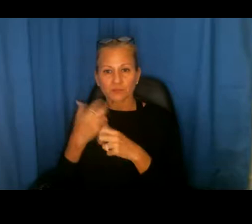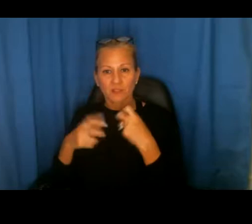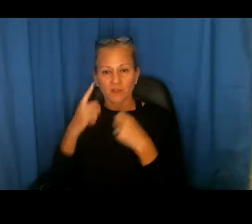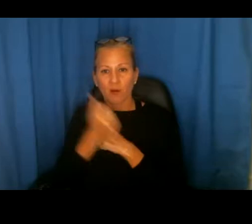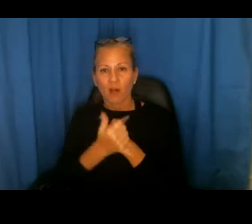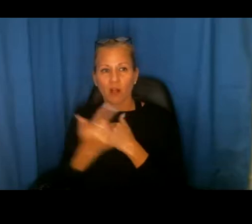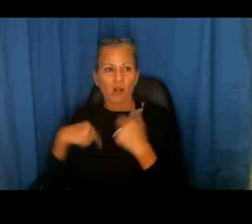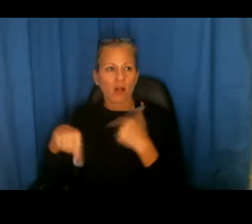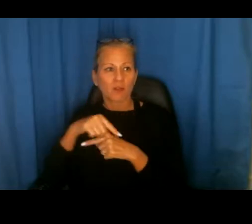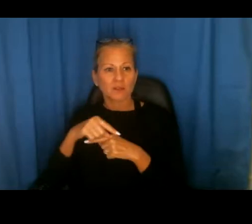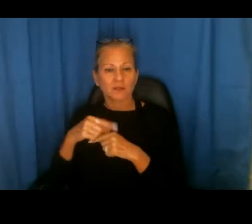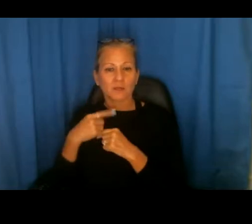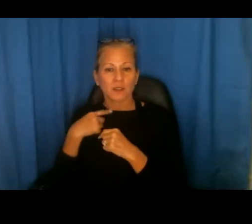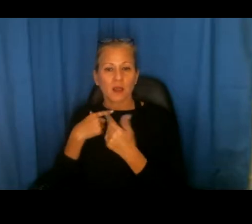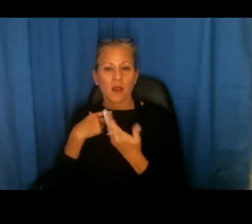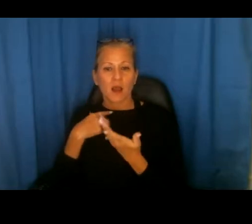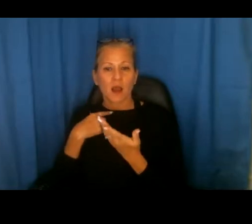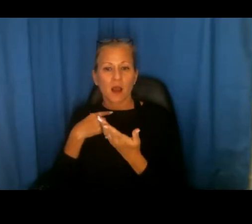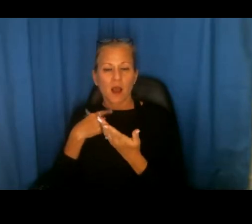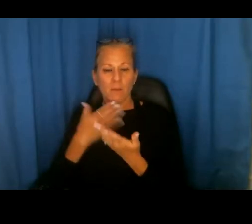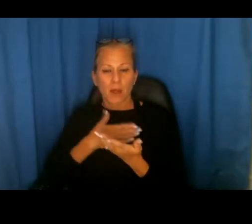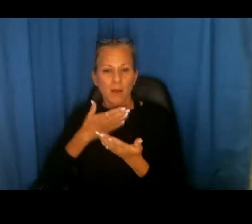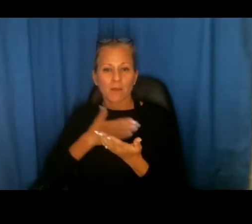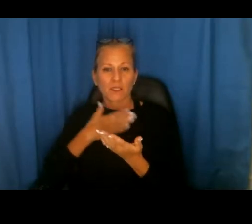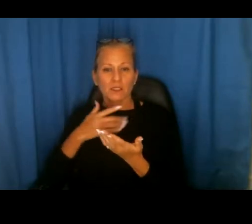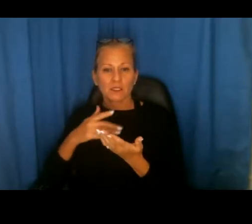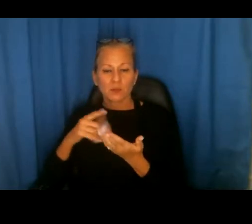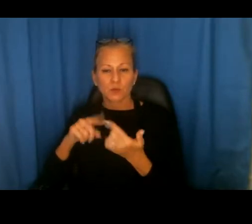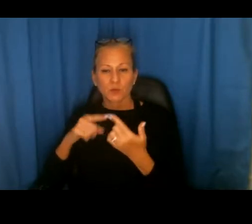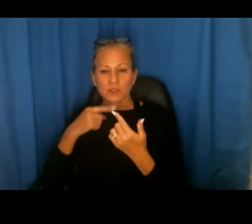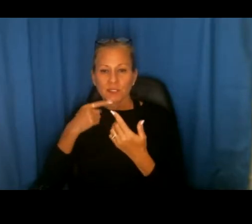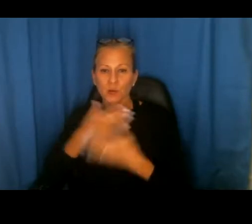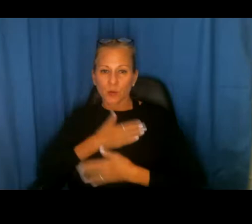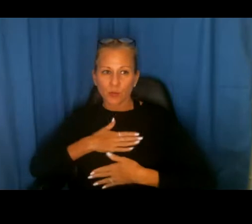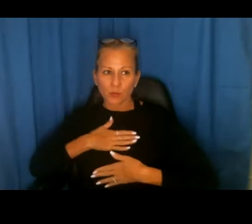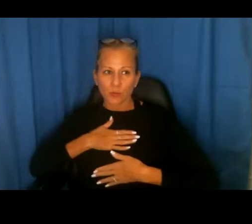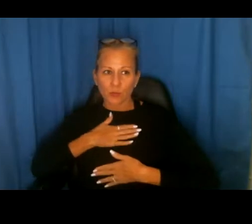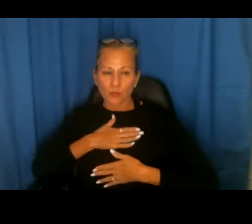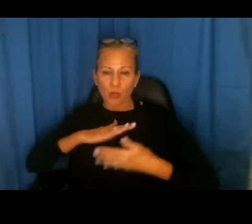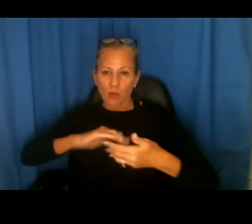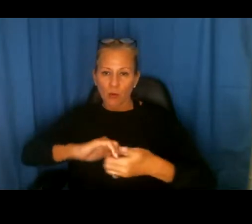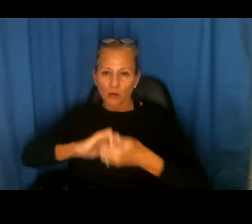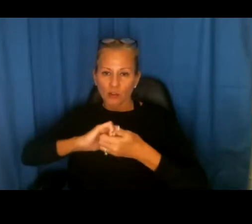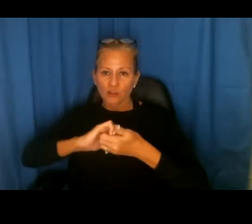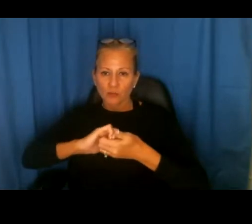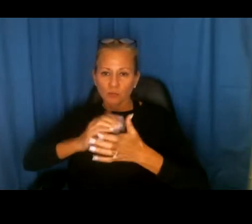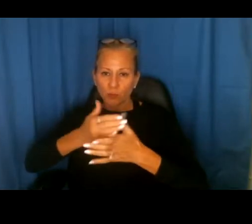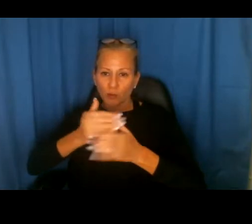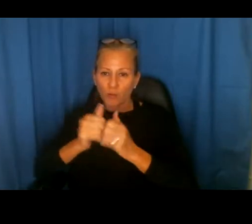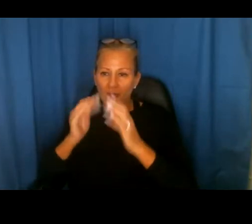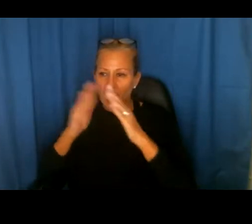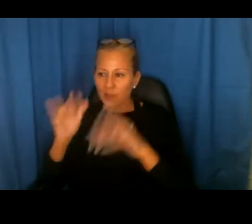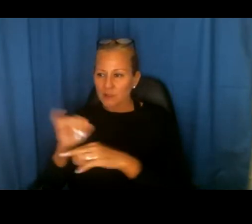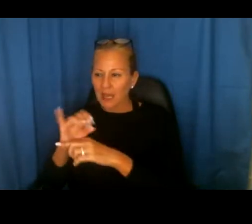uh, just glad to say that, uh, I, uh, appreciate the partnership of the housing industry and